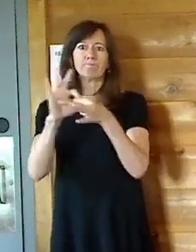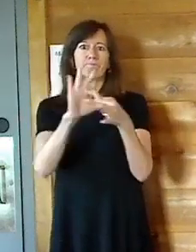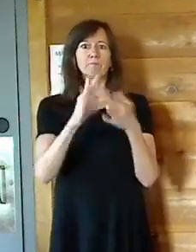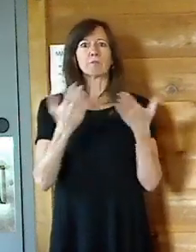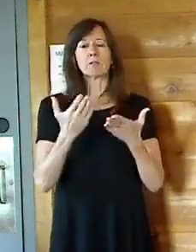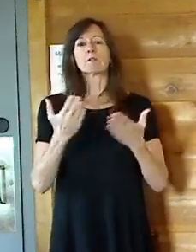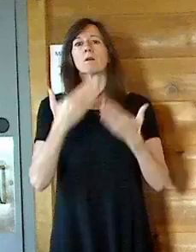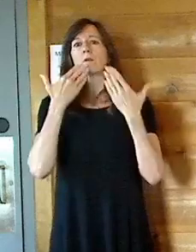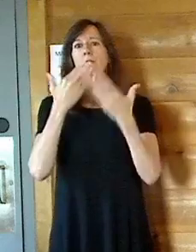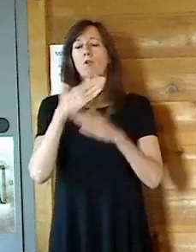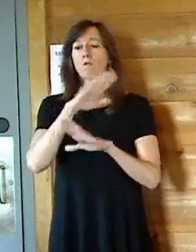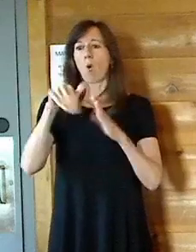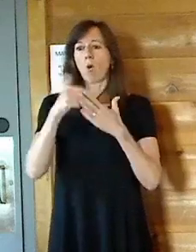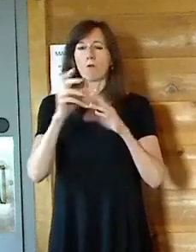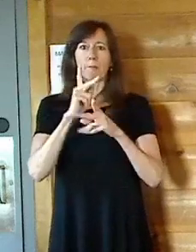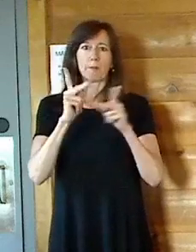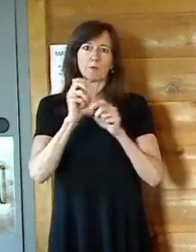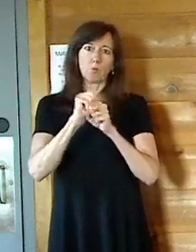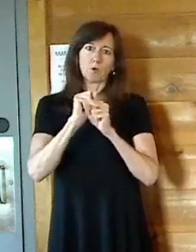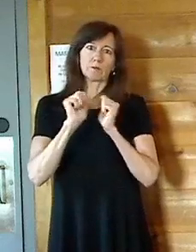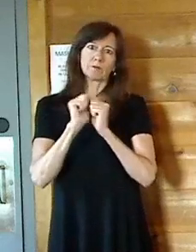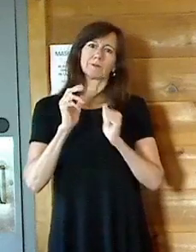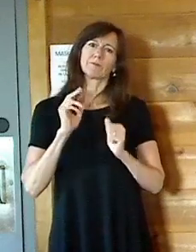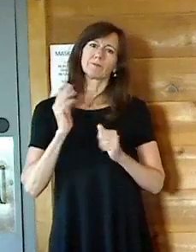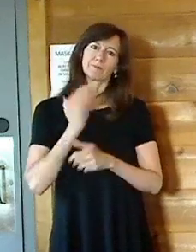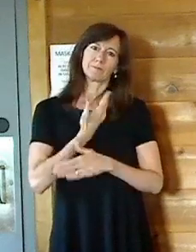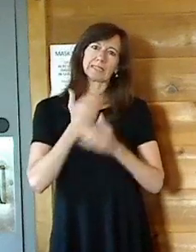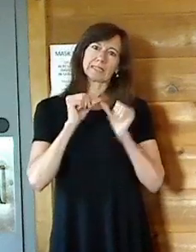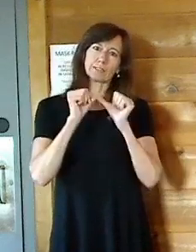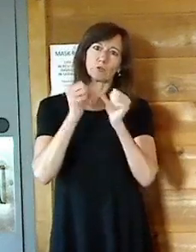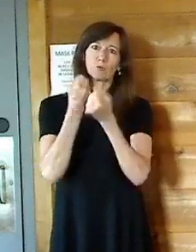Be safe, stay healthy, and be kind to each other.